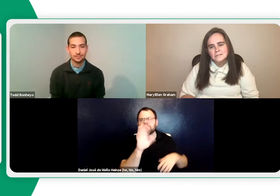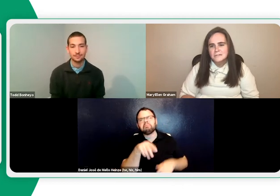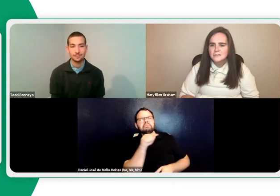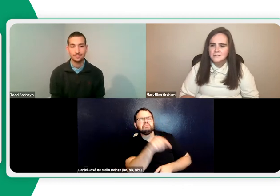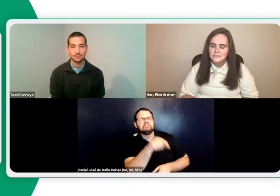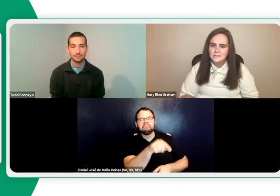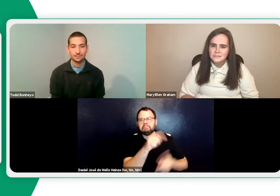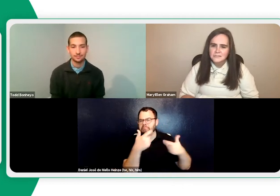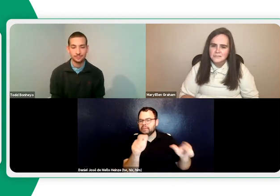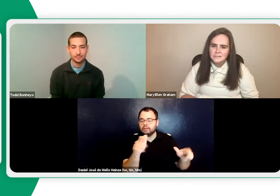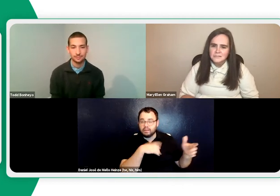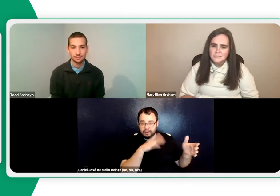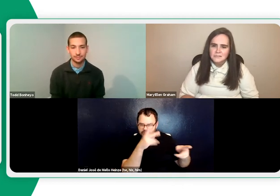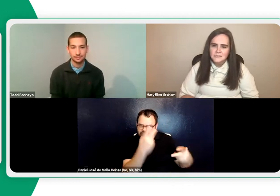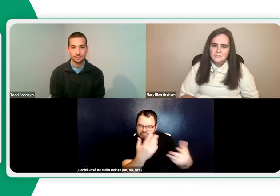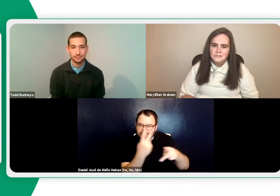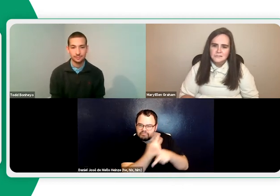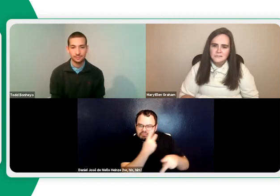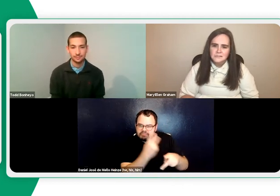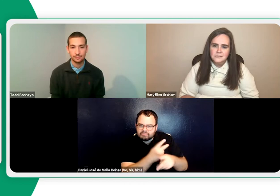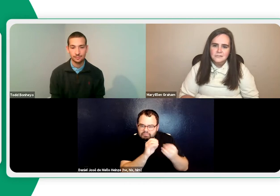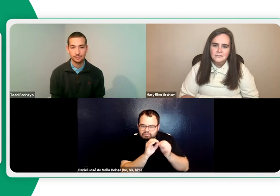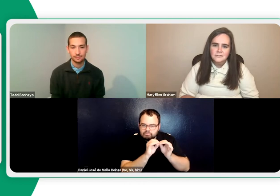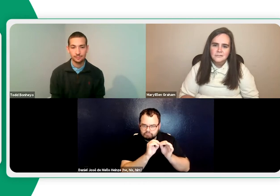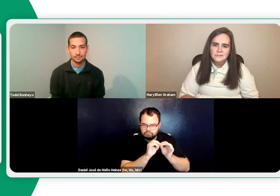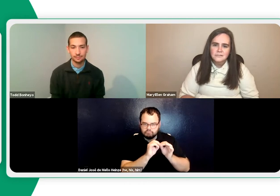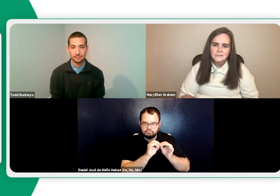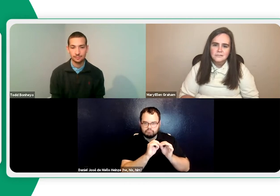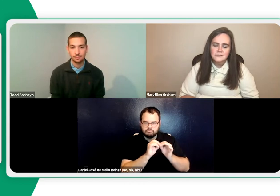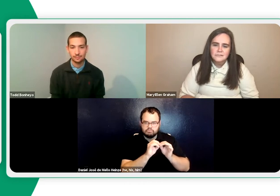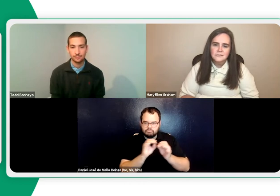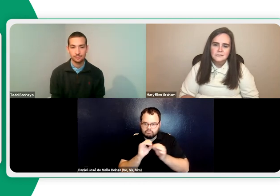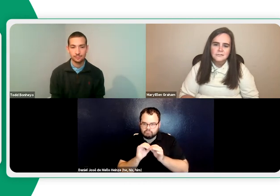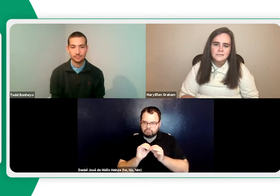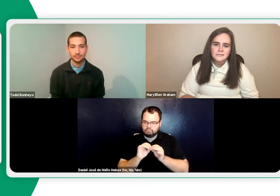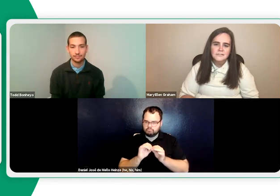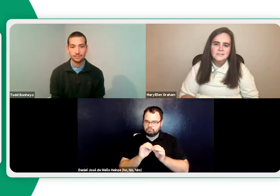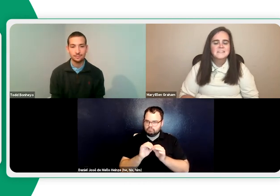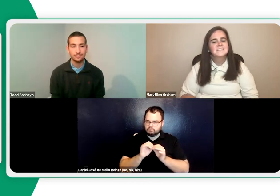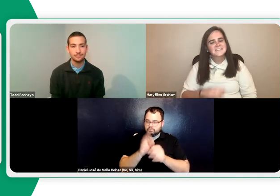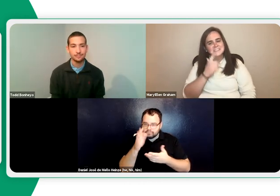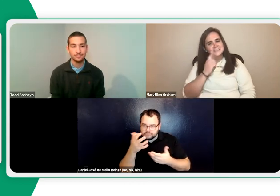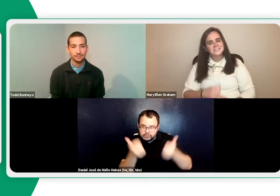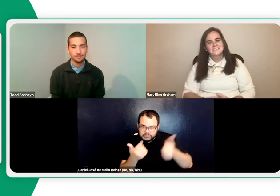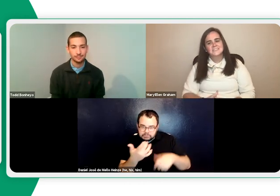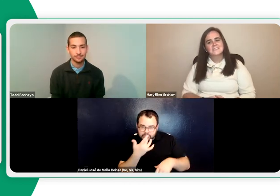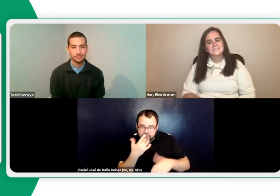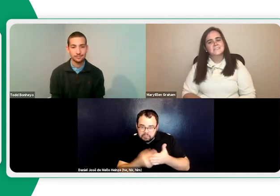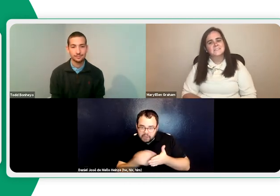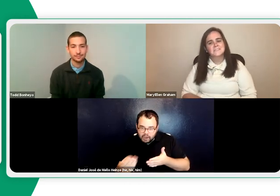you buy. But with tuna, it's in fact the opposite. There's some small cans of tuna that are more expensive. So I'll